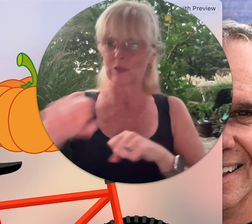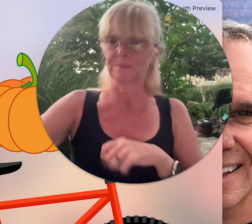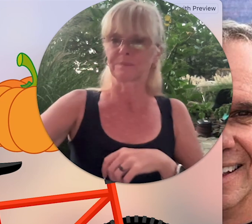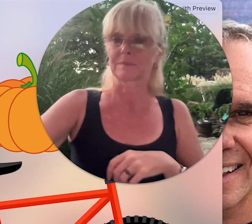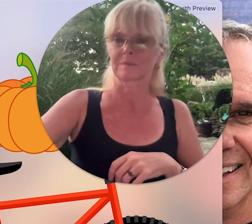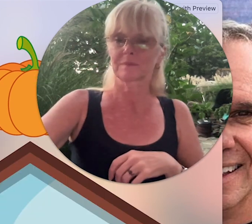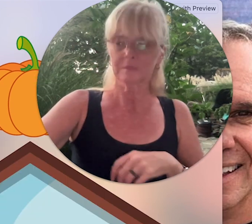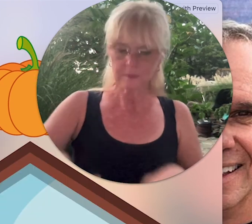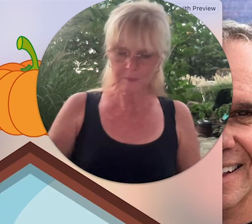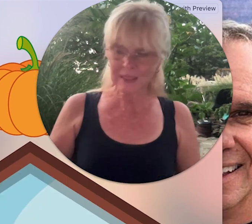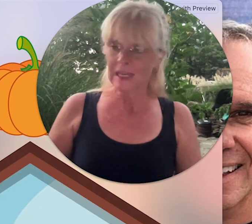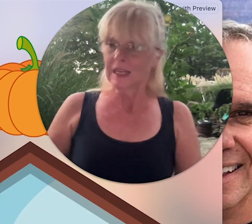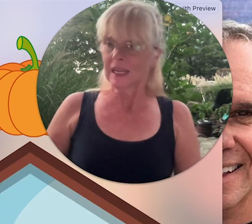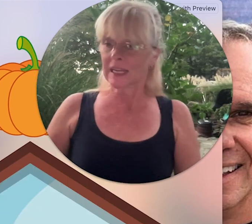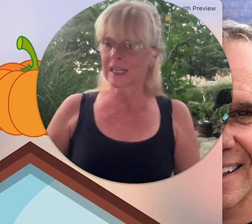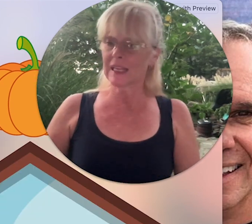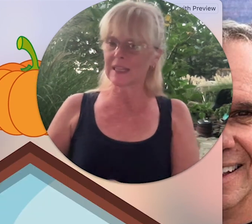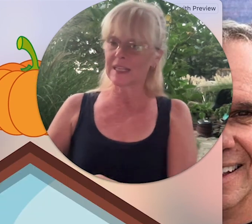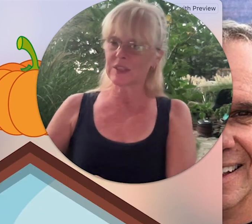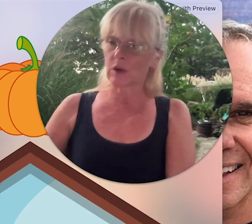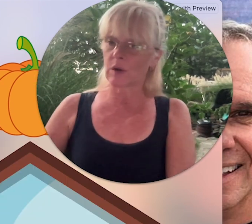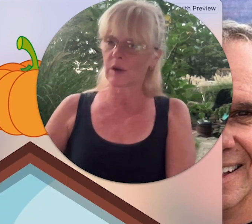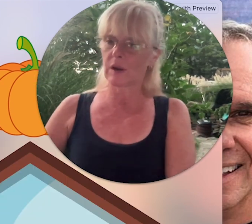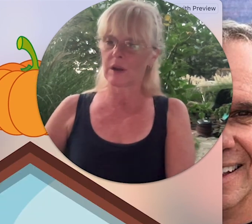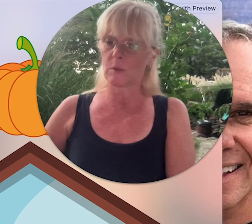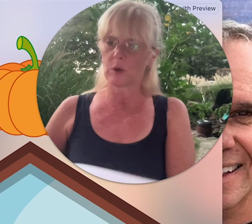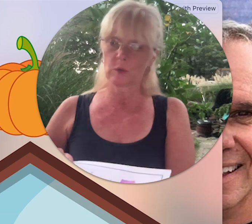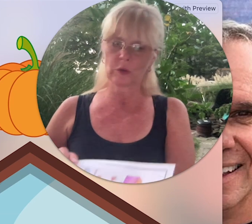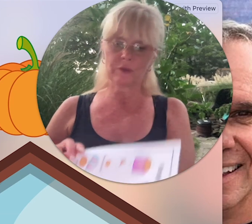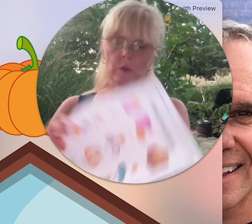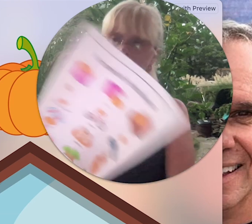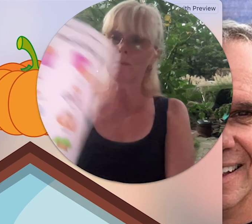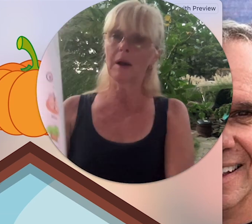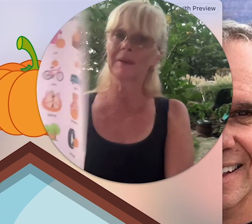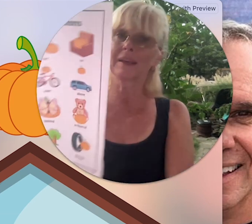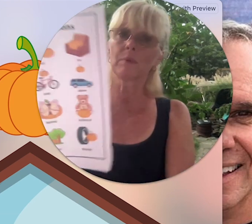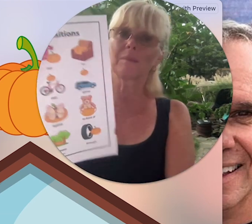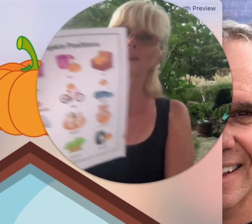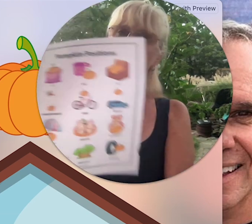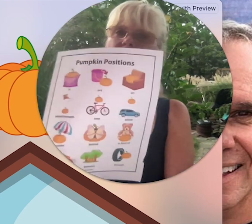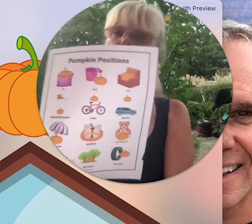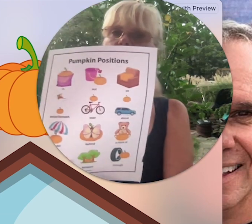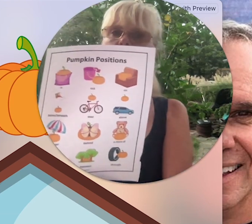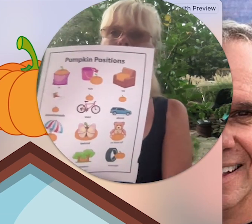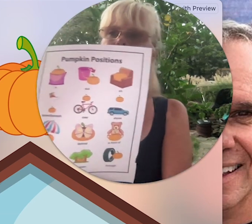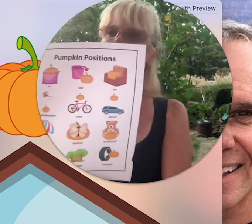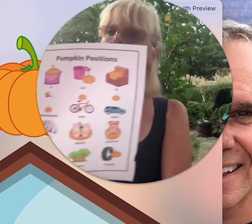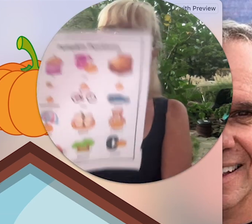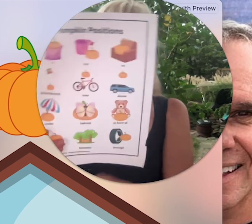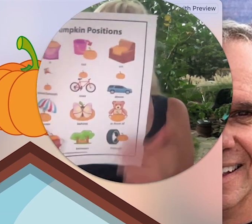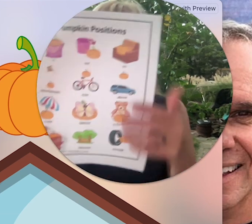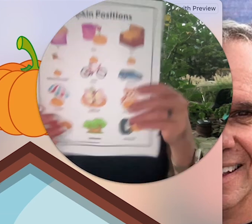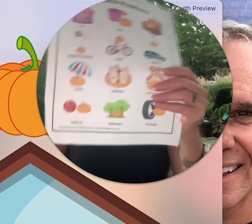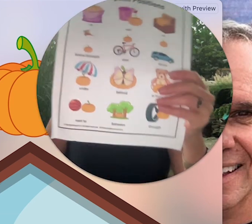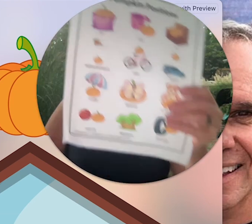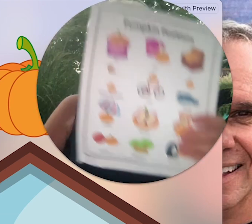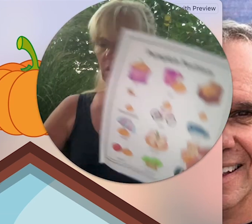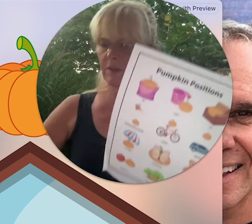and again these are we're reviewing pumpkin prepositions right here all the